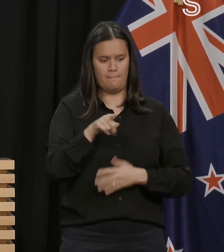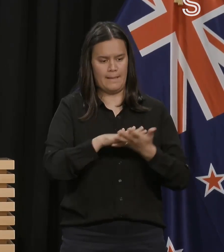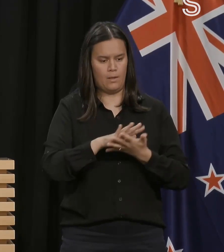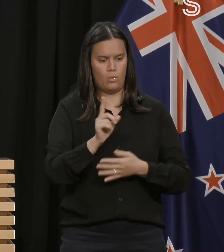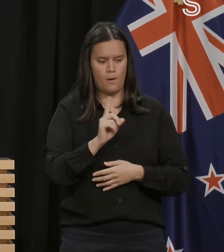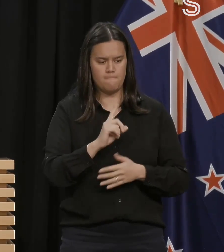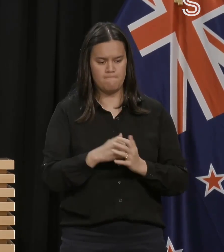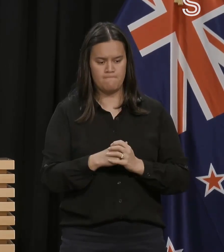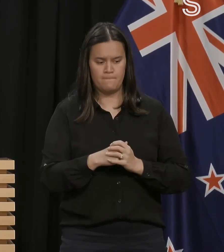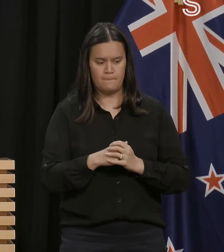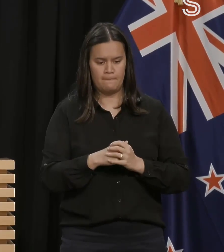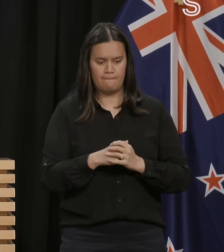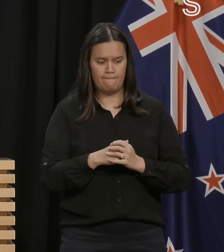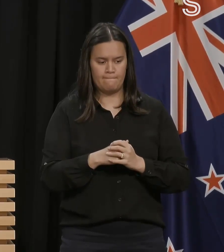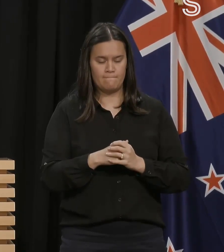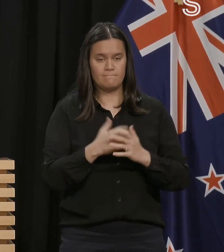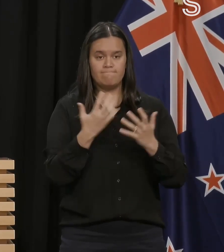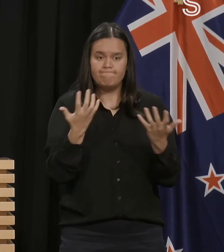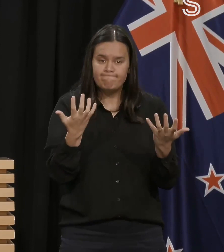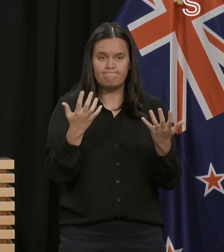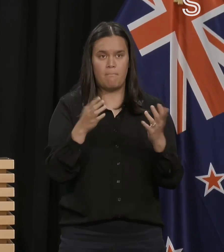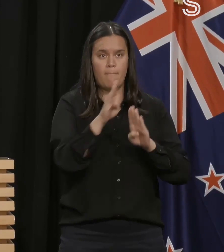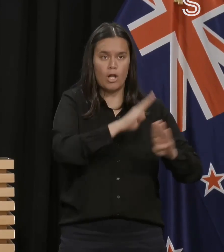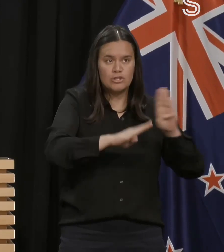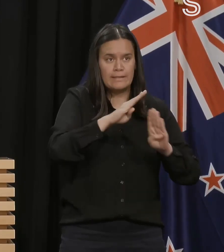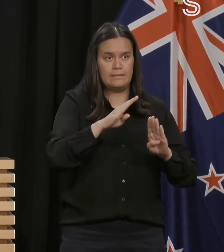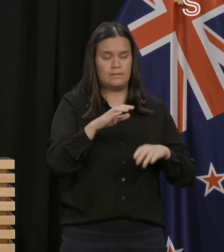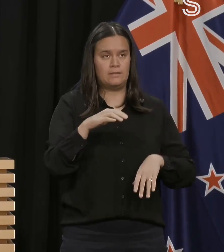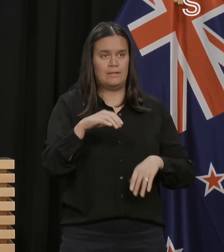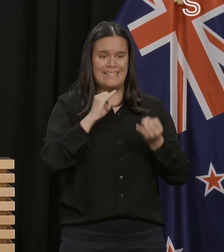The, well, biology, sex, gender,